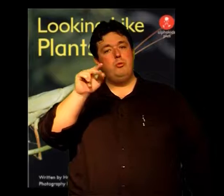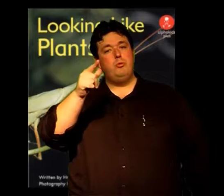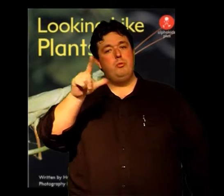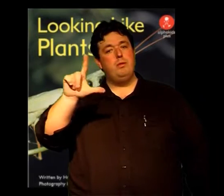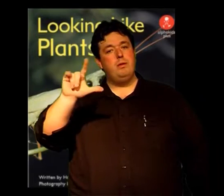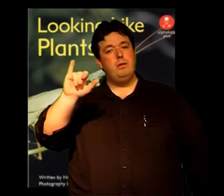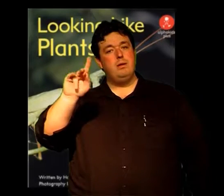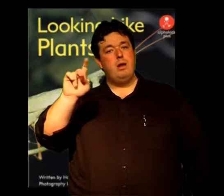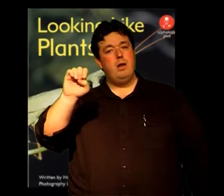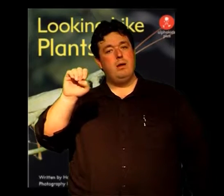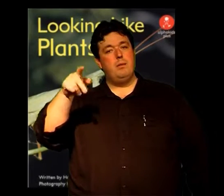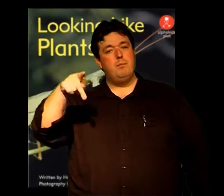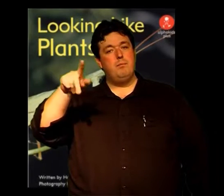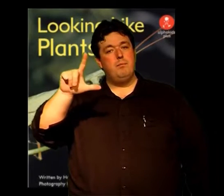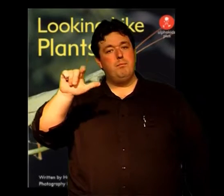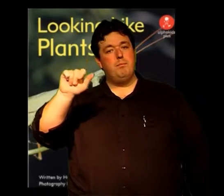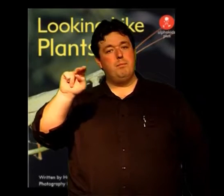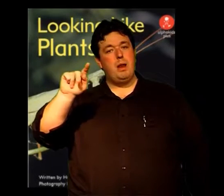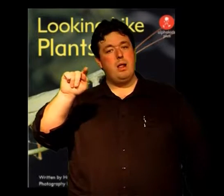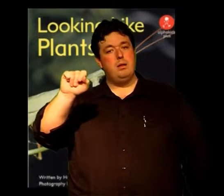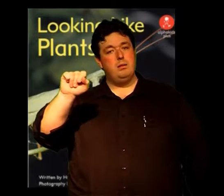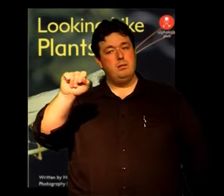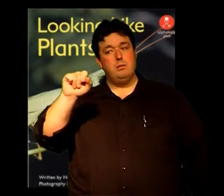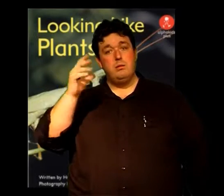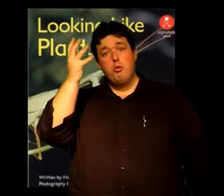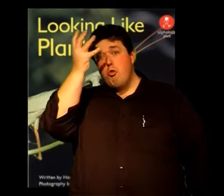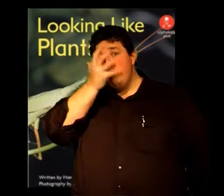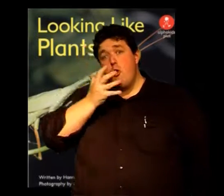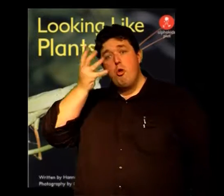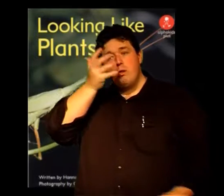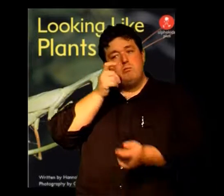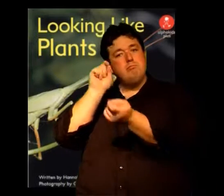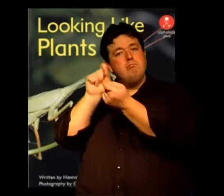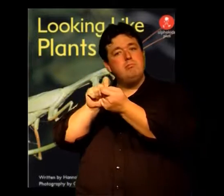The title of this book is Looking Like Plants